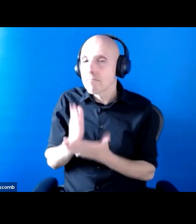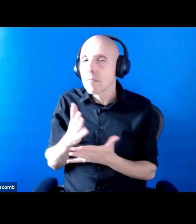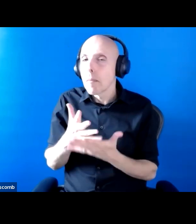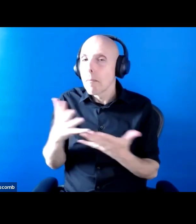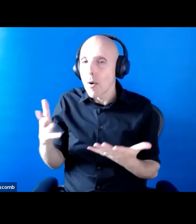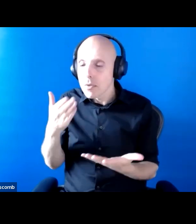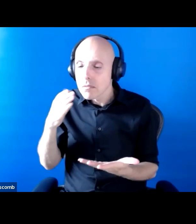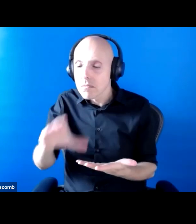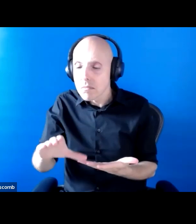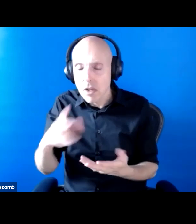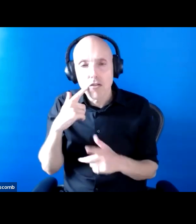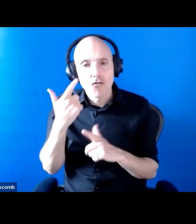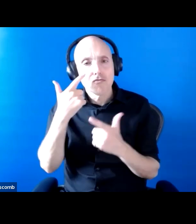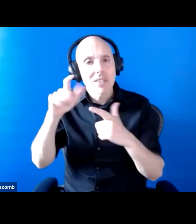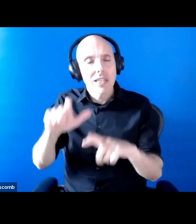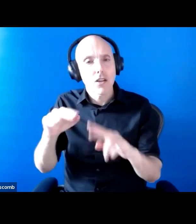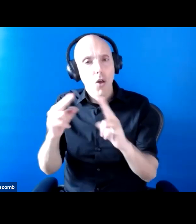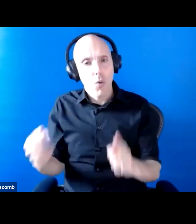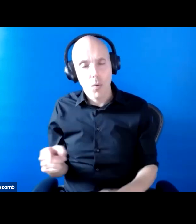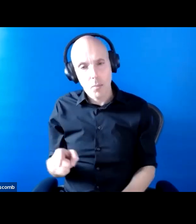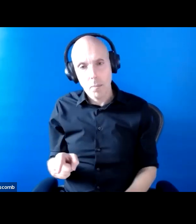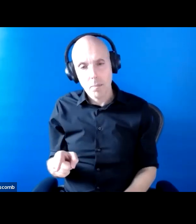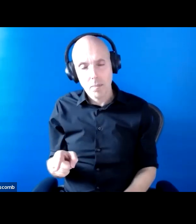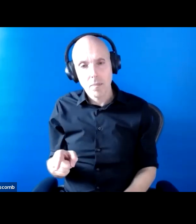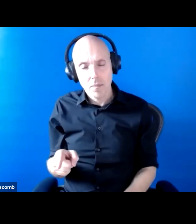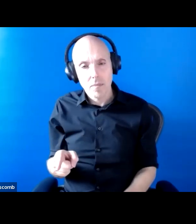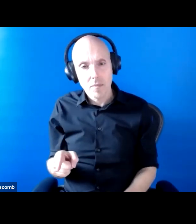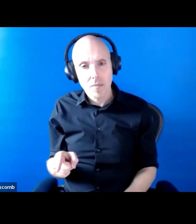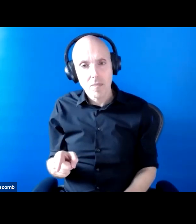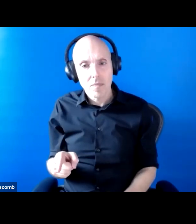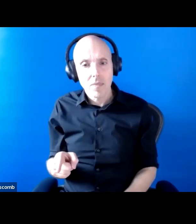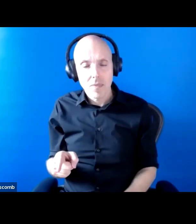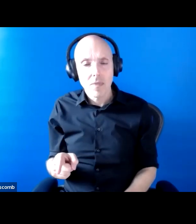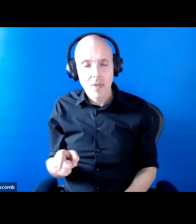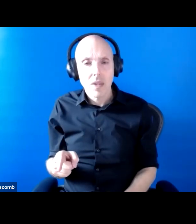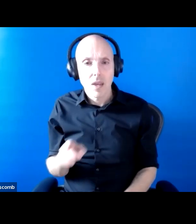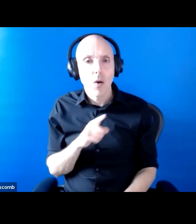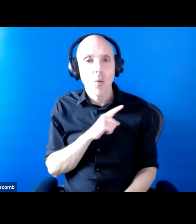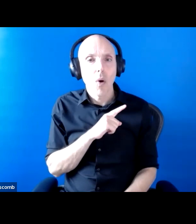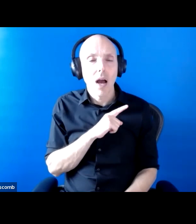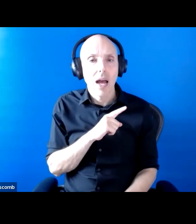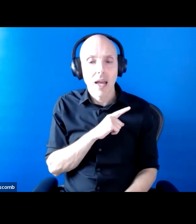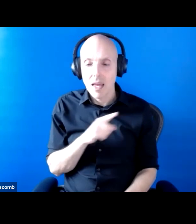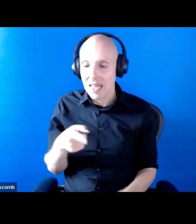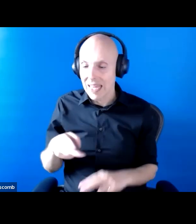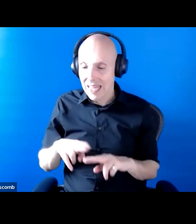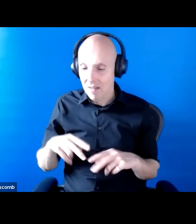when people have reached the amount that they need to pay. So when they've paid 86